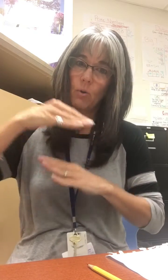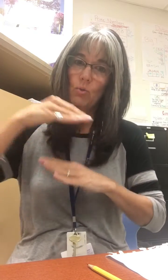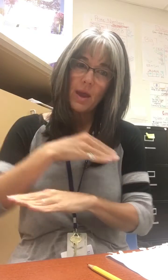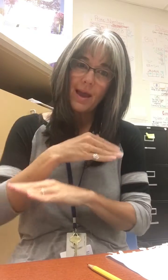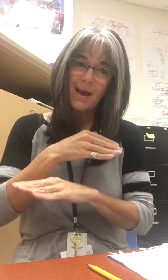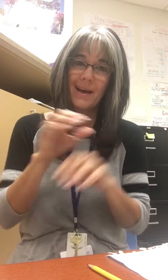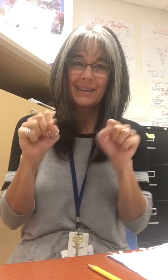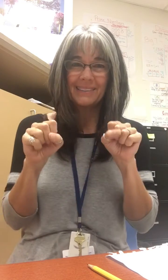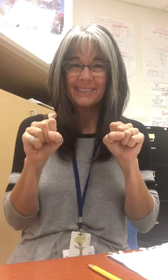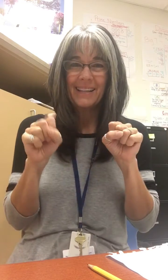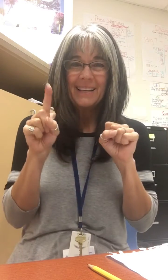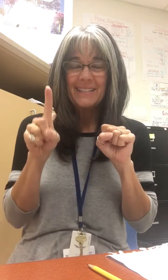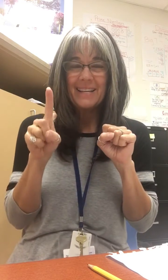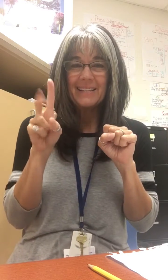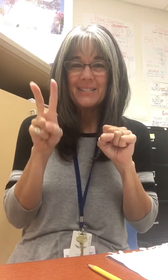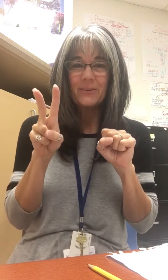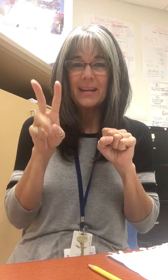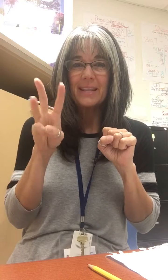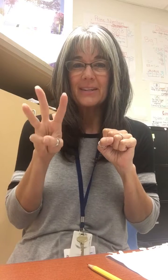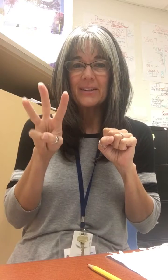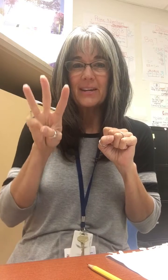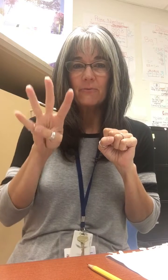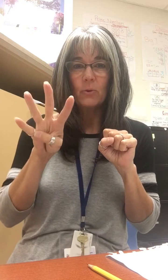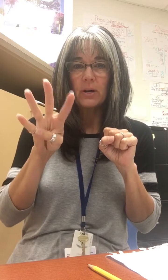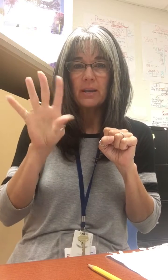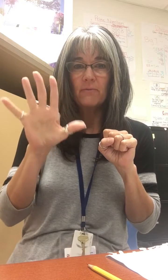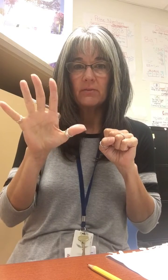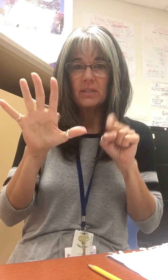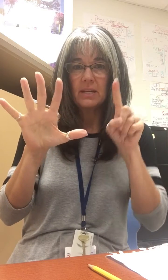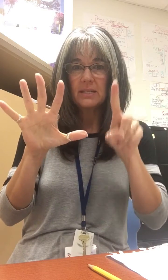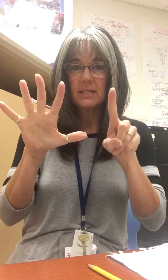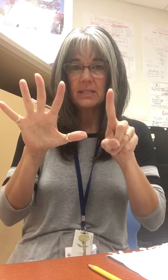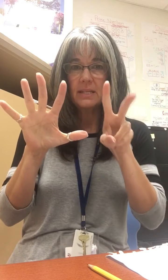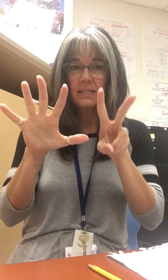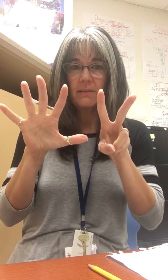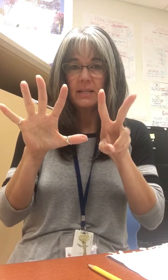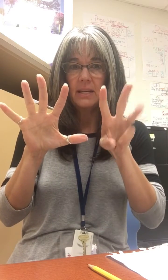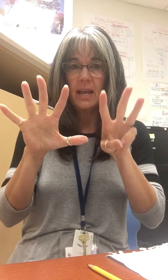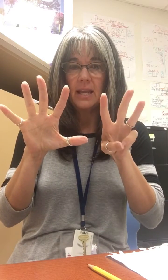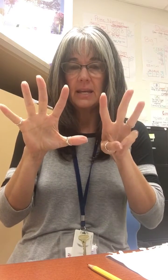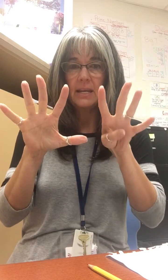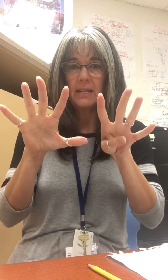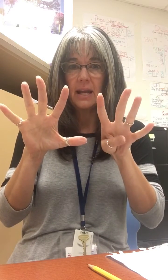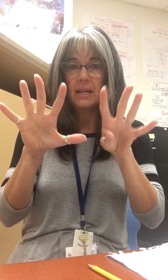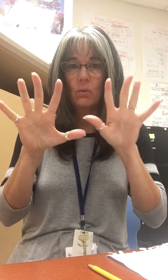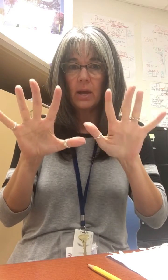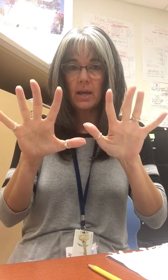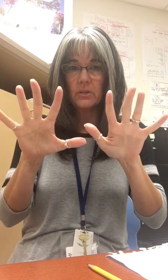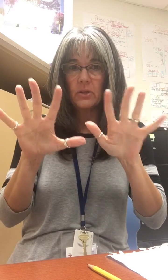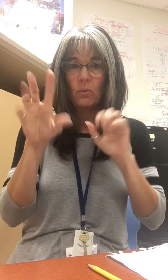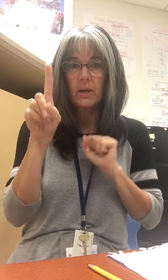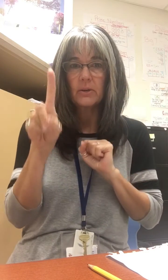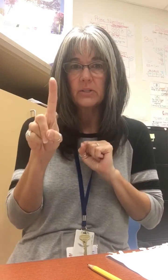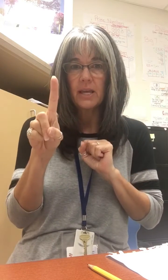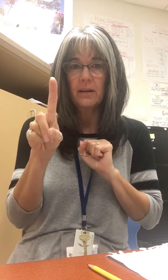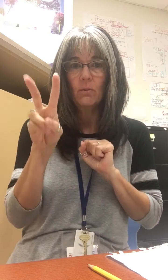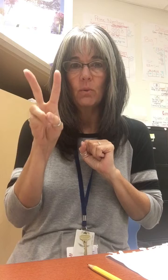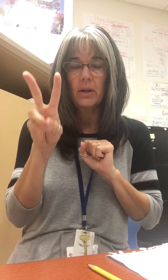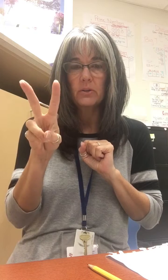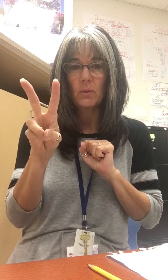Oh, yeah. 10, 20, 30, 40, 50, 60, 70, 80, 90, 100, 110, 120.